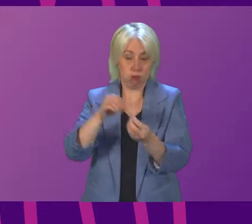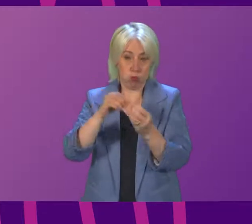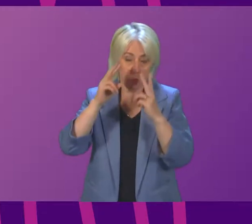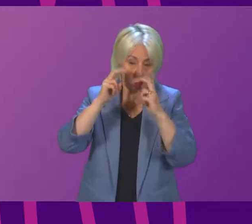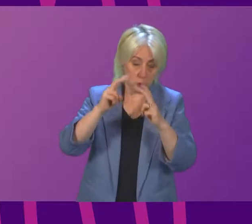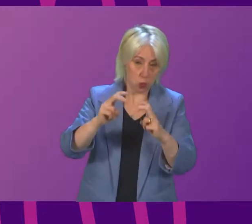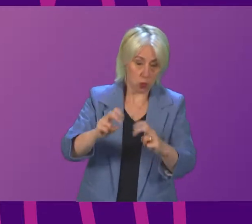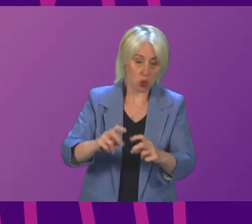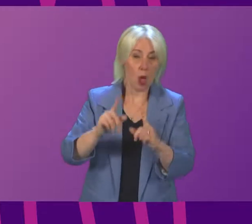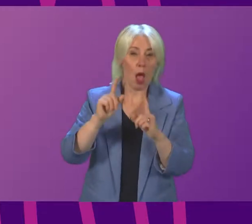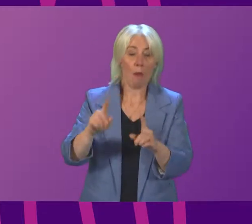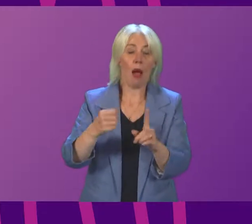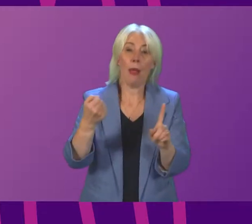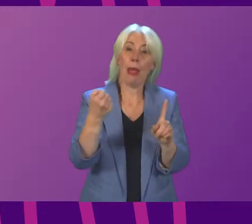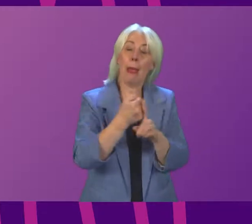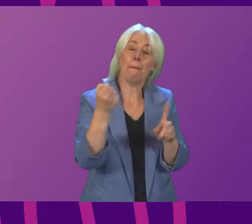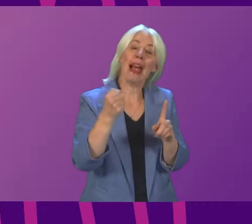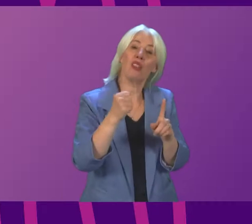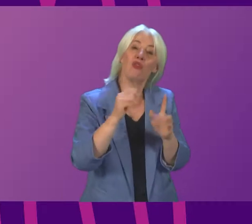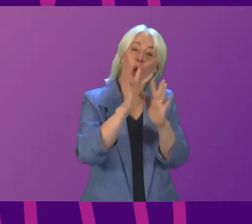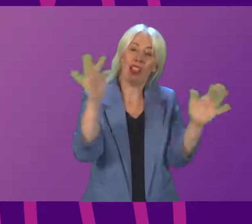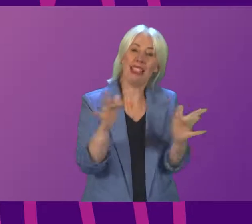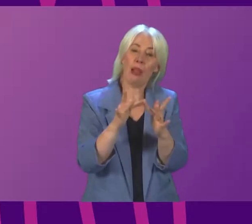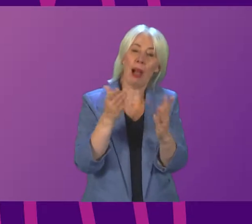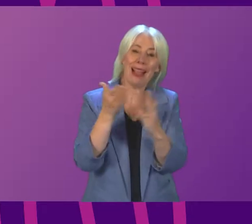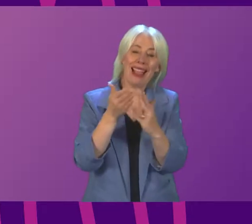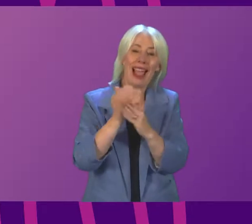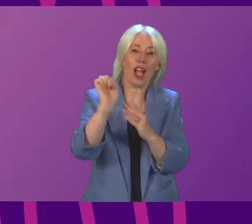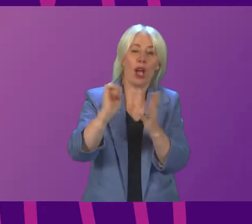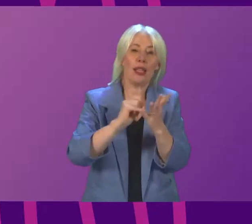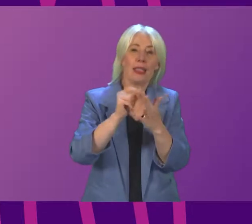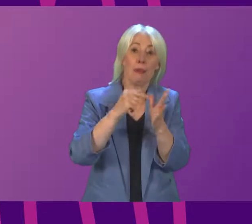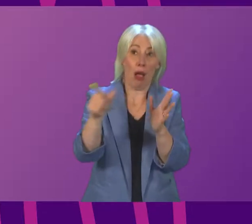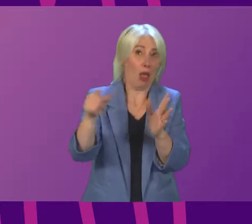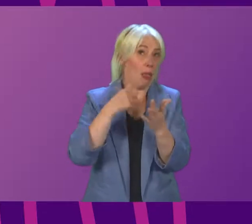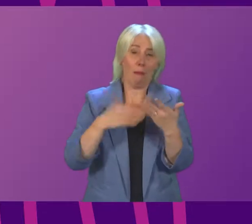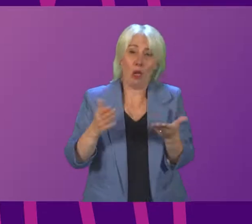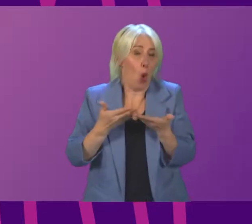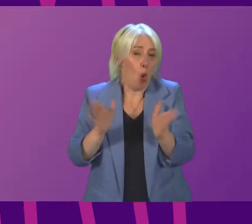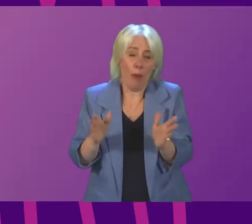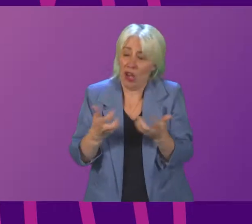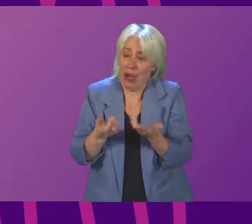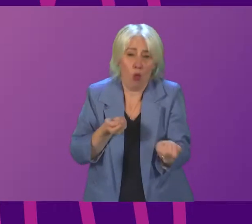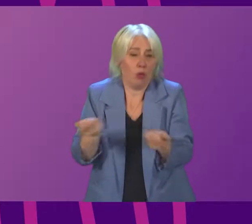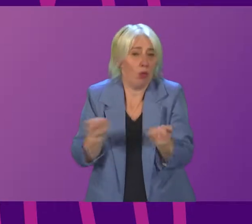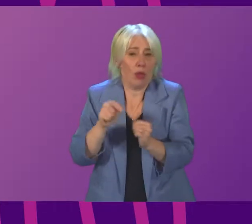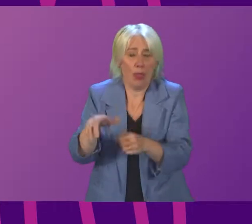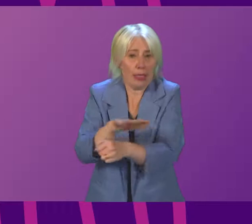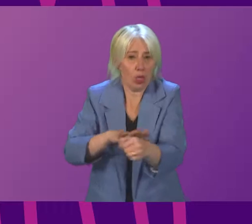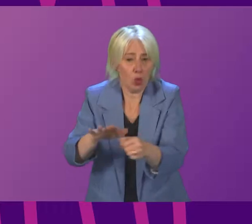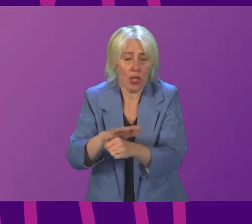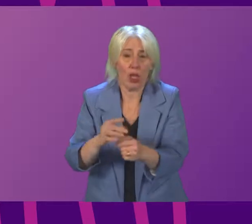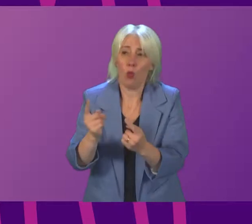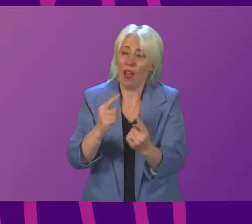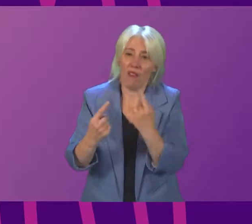impact of the cyber attack on SIPA has been well documented. I think they have been completely open about the handling of that issue and the data